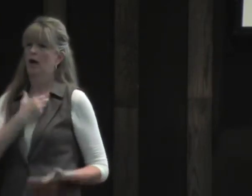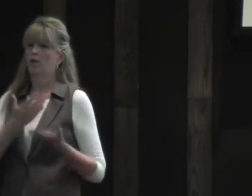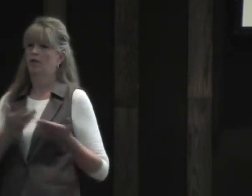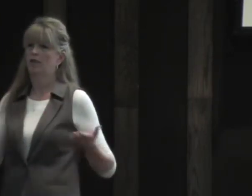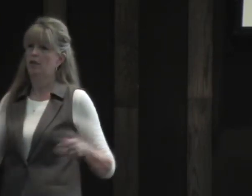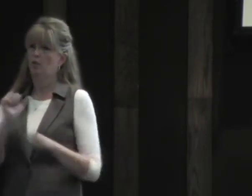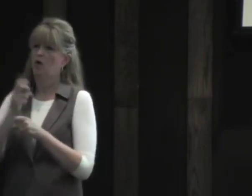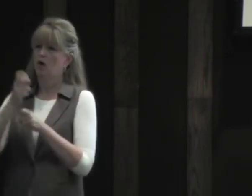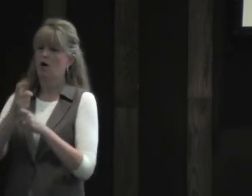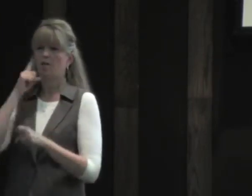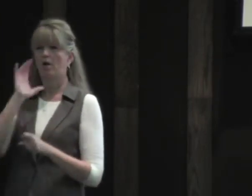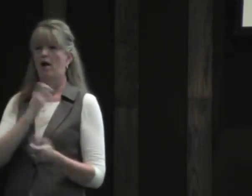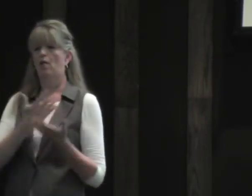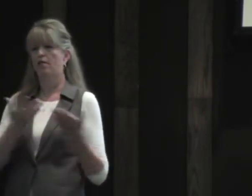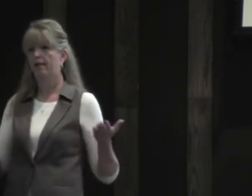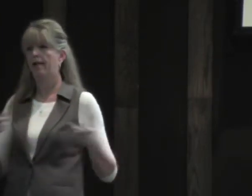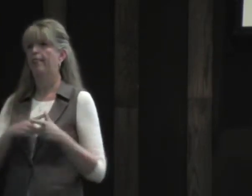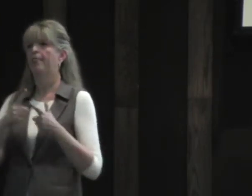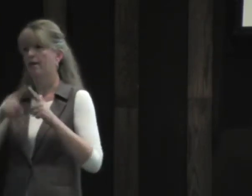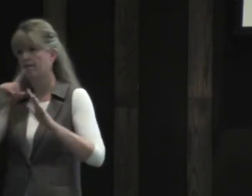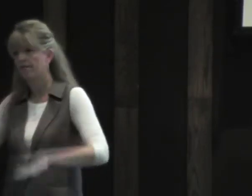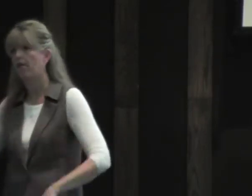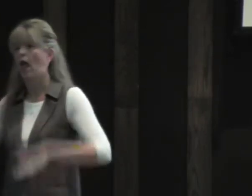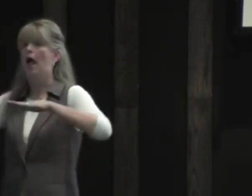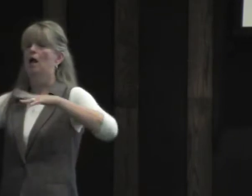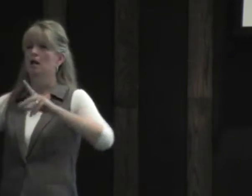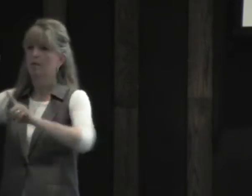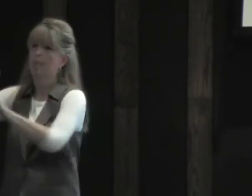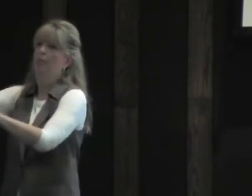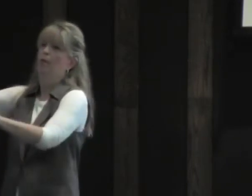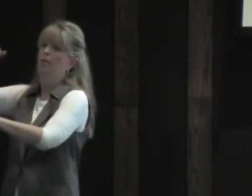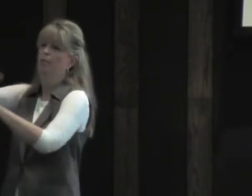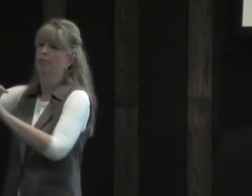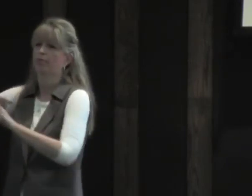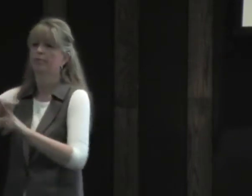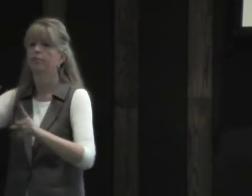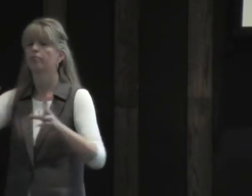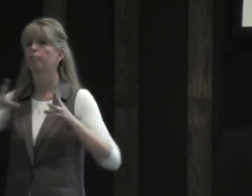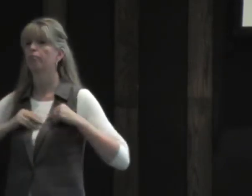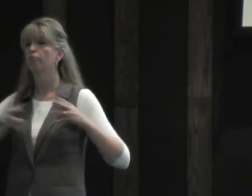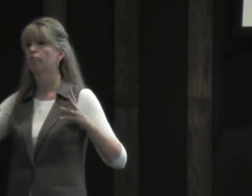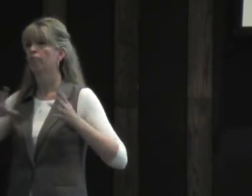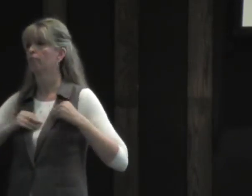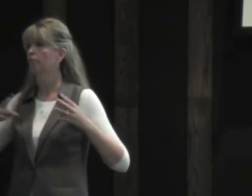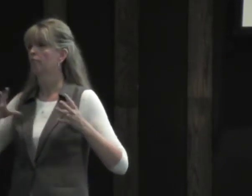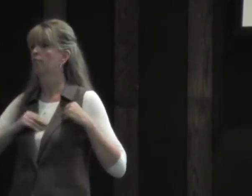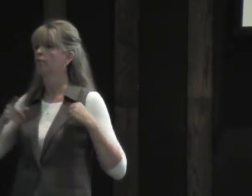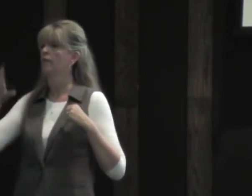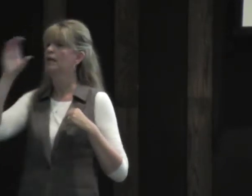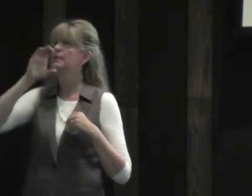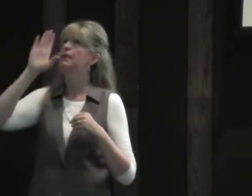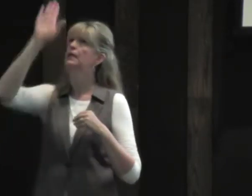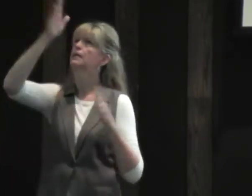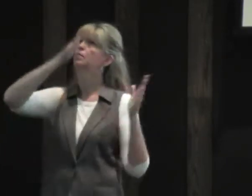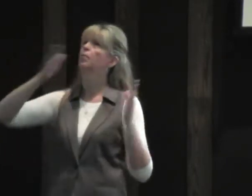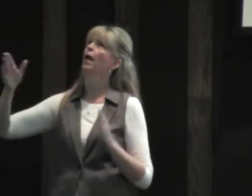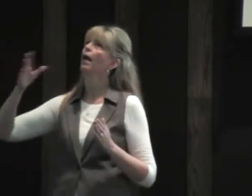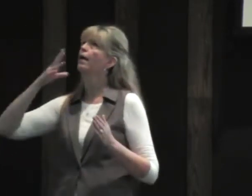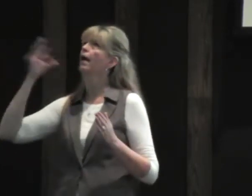because we cherish our things. It's hard to lose our things and then have a flood and all these things keep happening. So it's hard to accept that